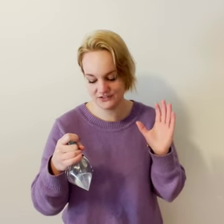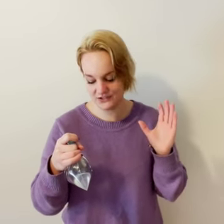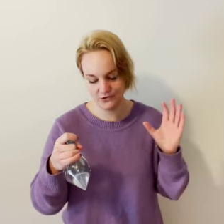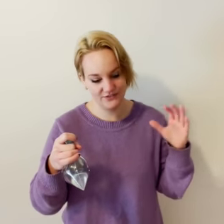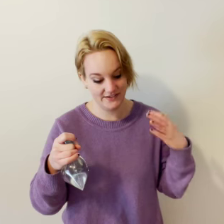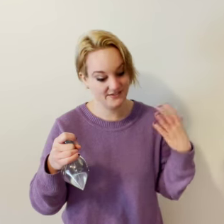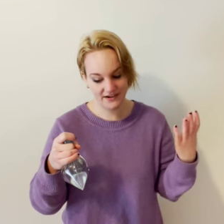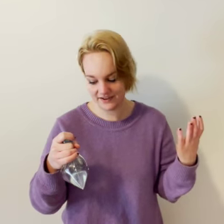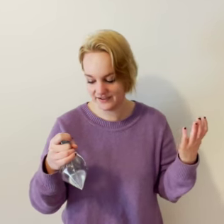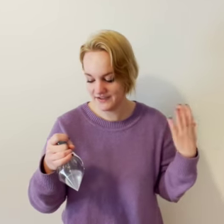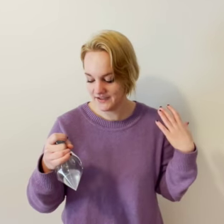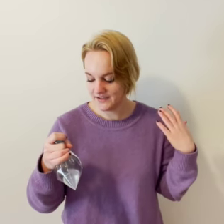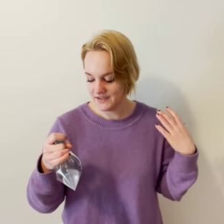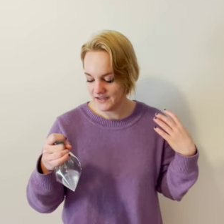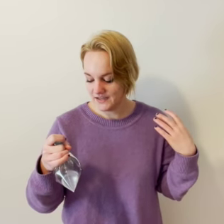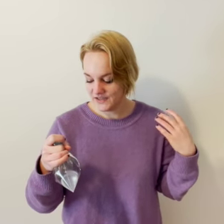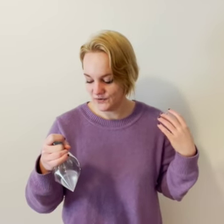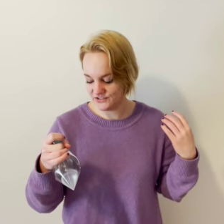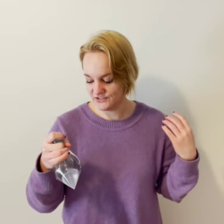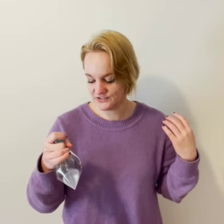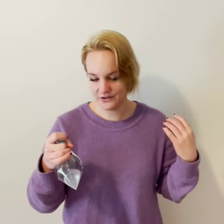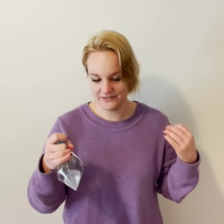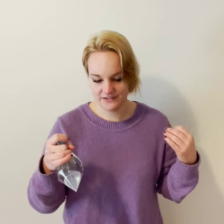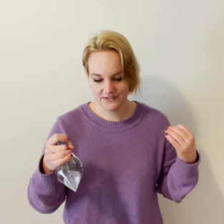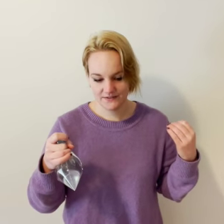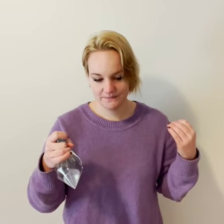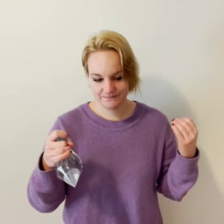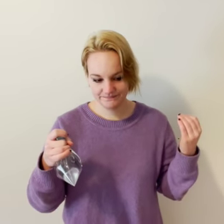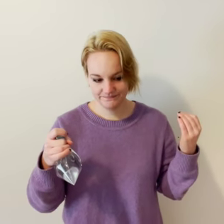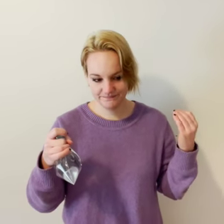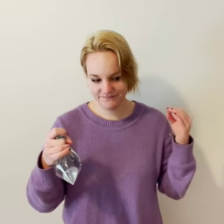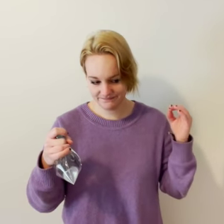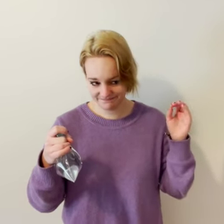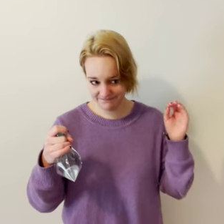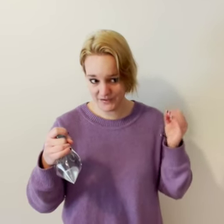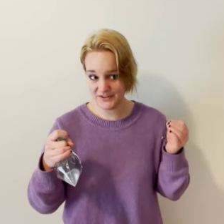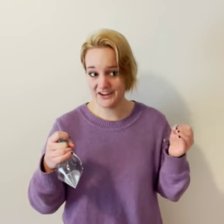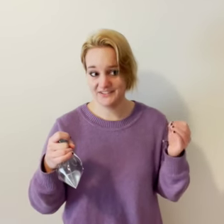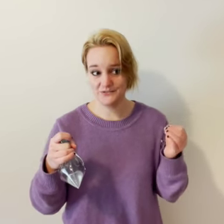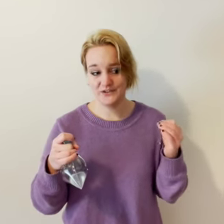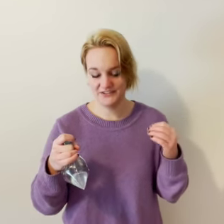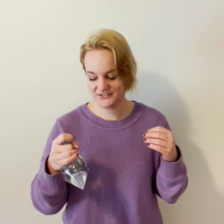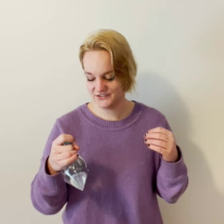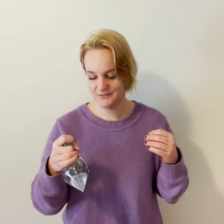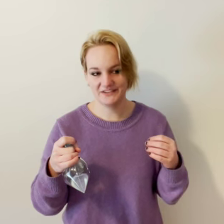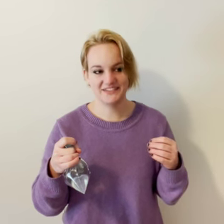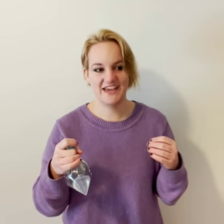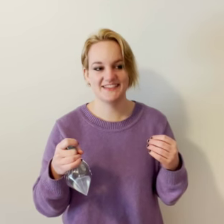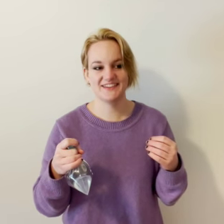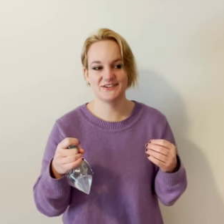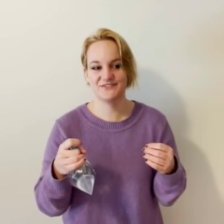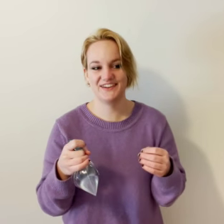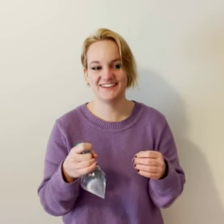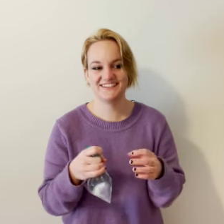so they die which is crazy maybe god didn't want us to domesticate the goldfish